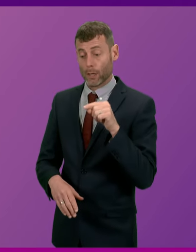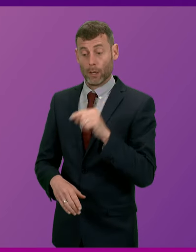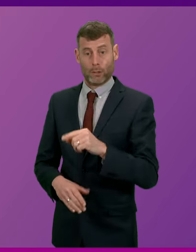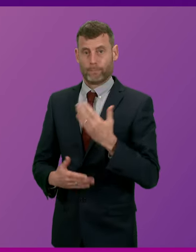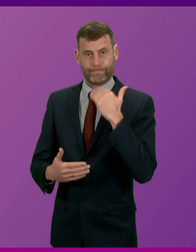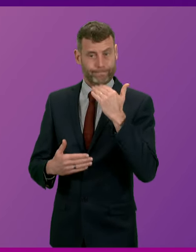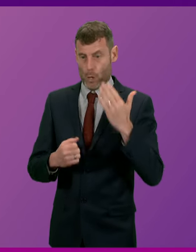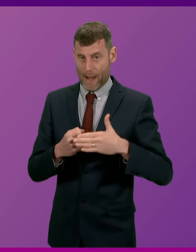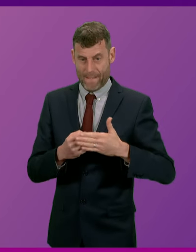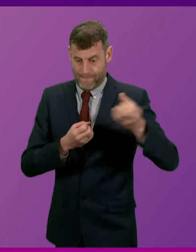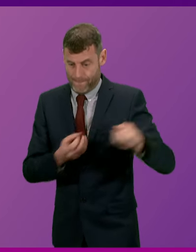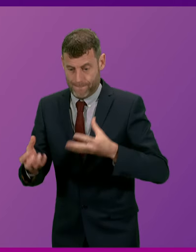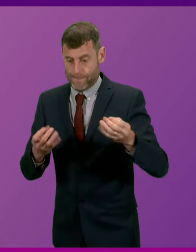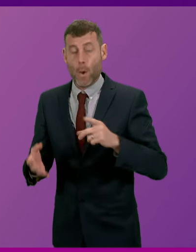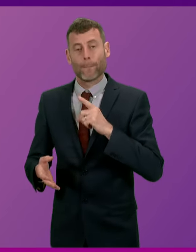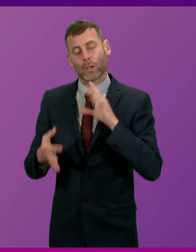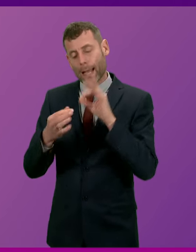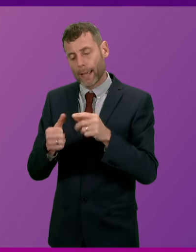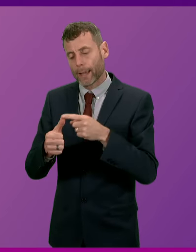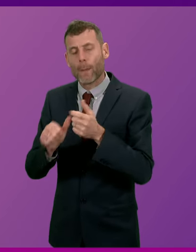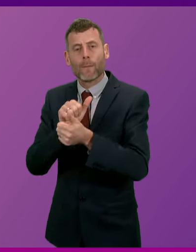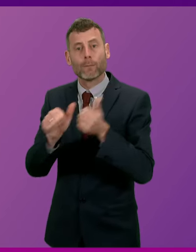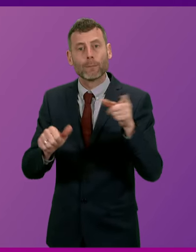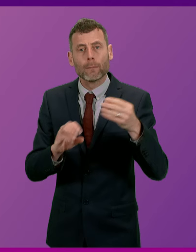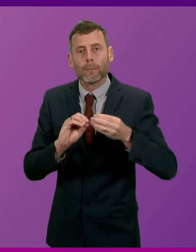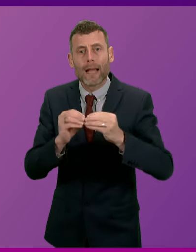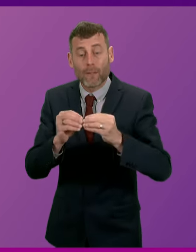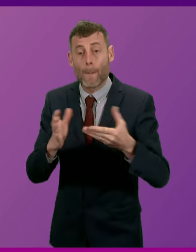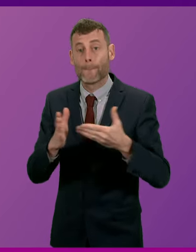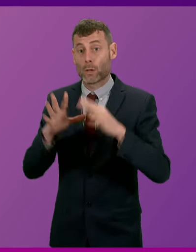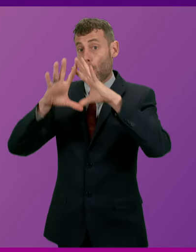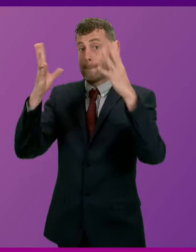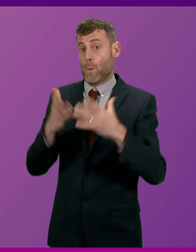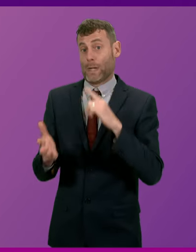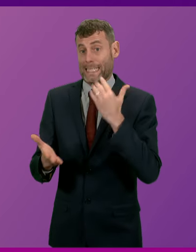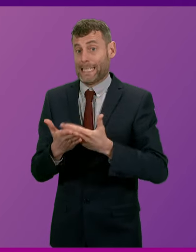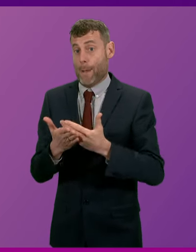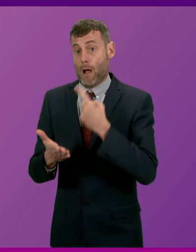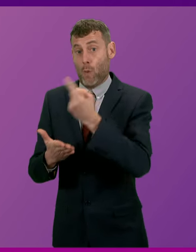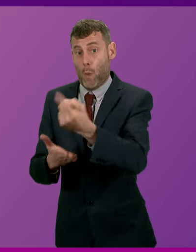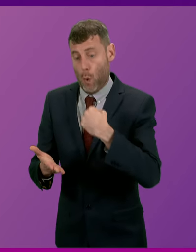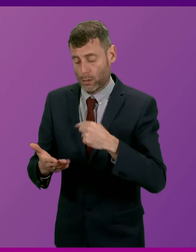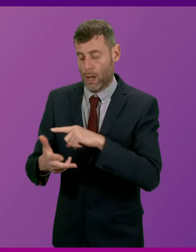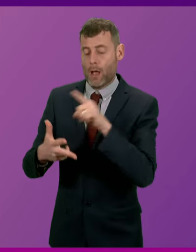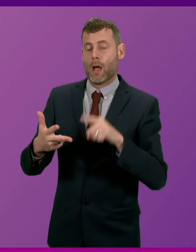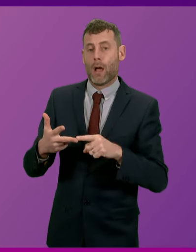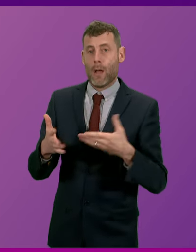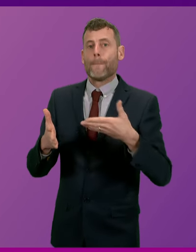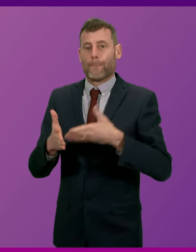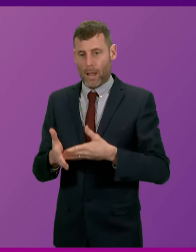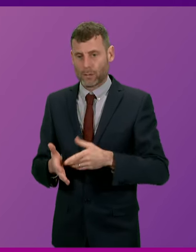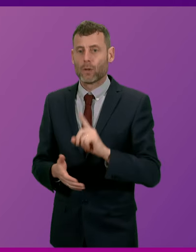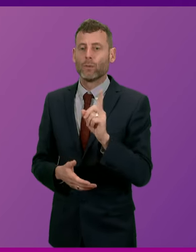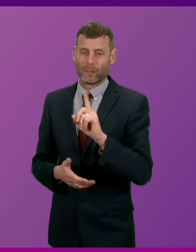by several factors such as manufacturing issues, an increase in global demand, a recent report by the Nuffield Trust makes it abundantly clear